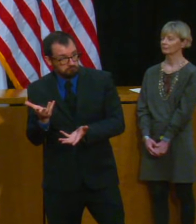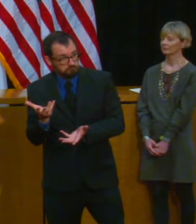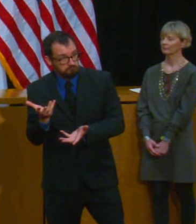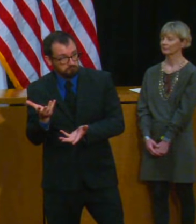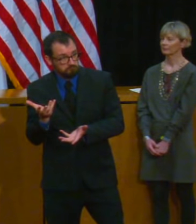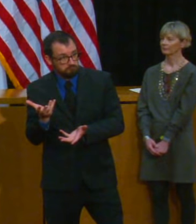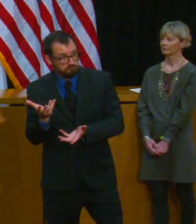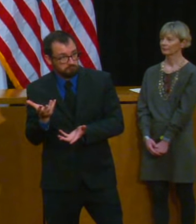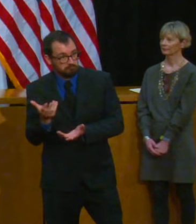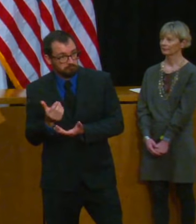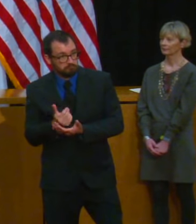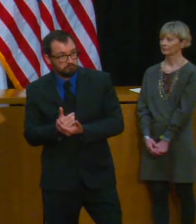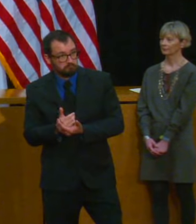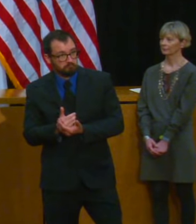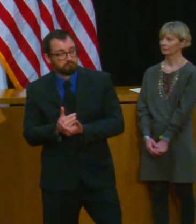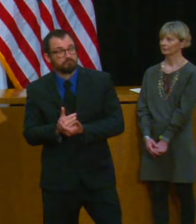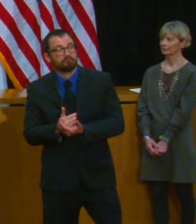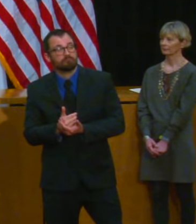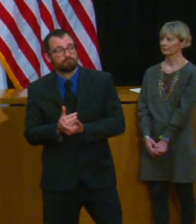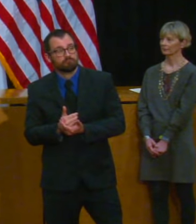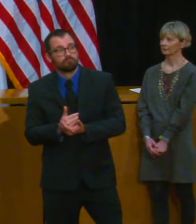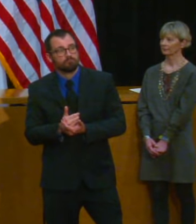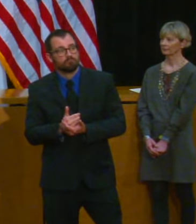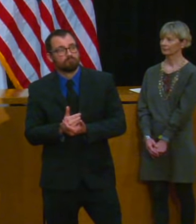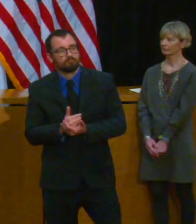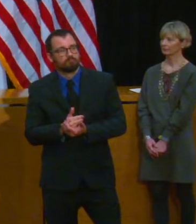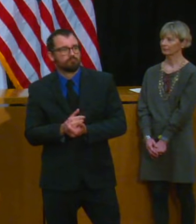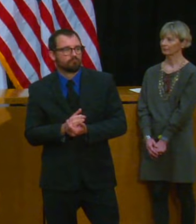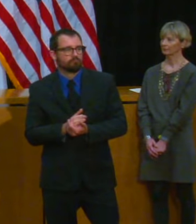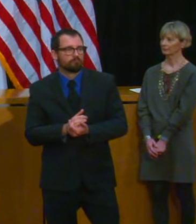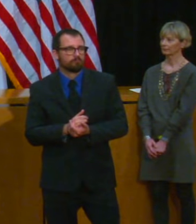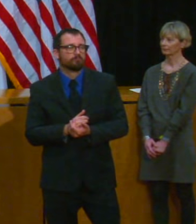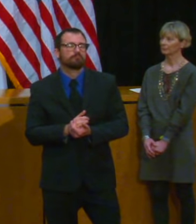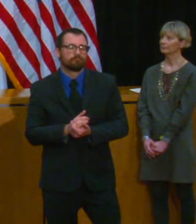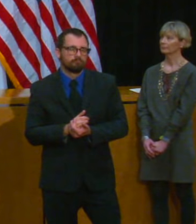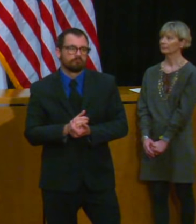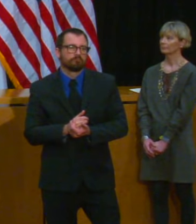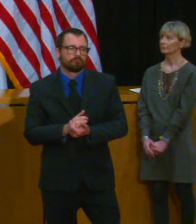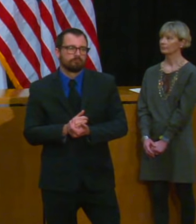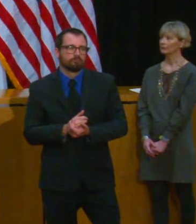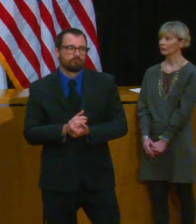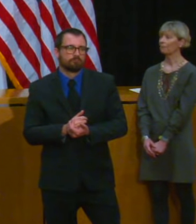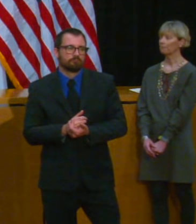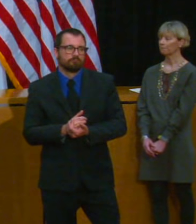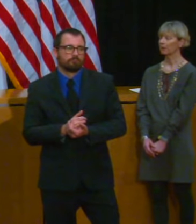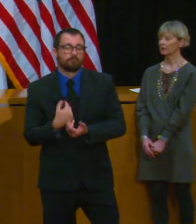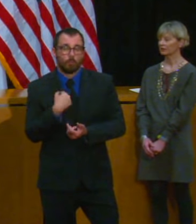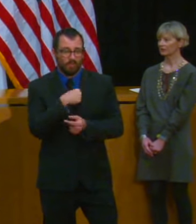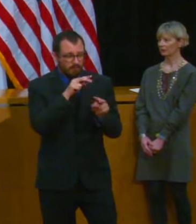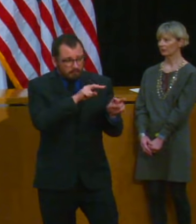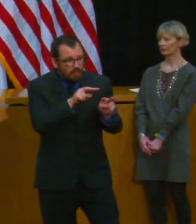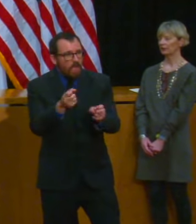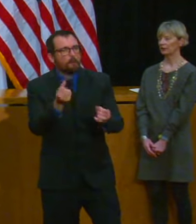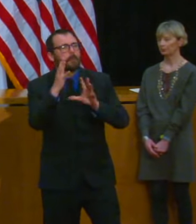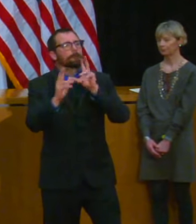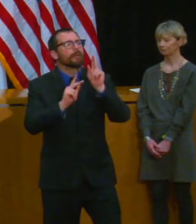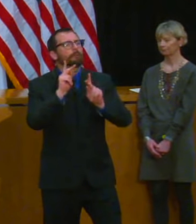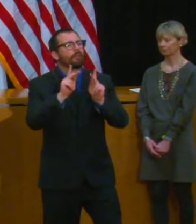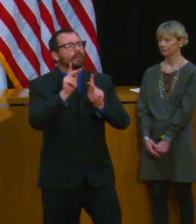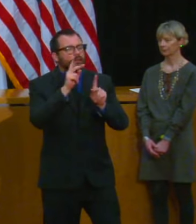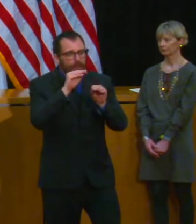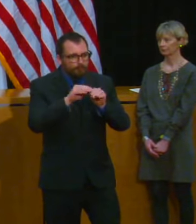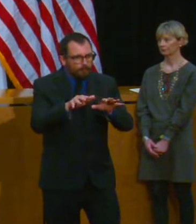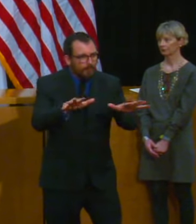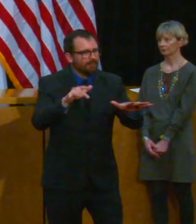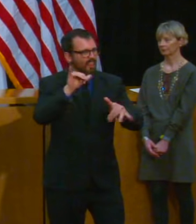right I think that now on a three-day rolling average has been going down for a couple of weeks hasn't it so